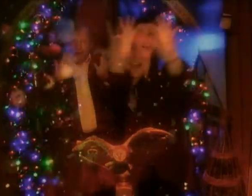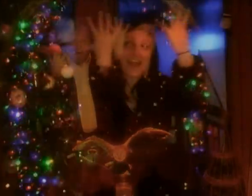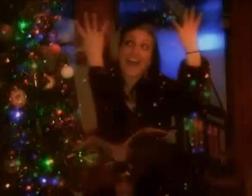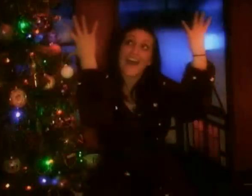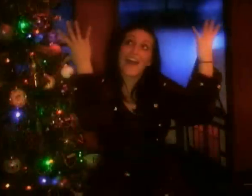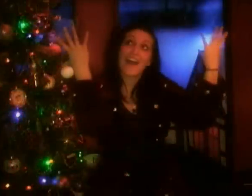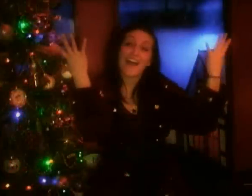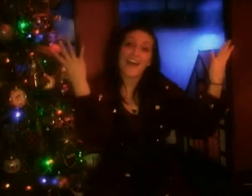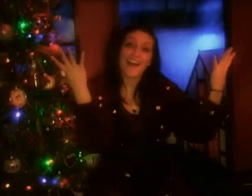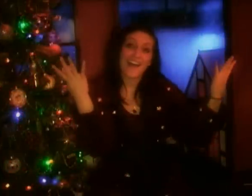bright